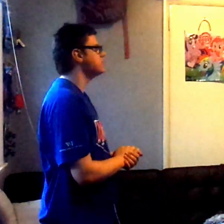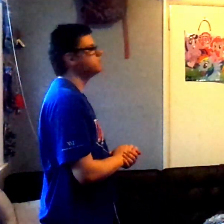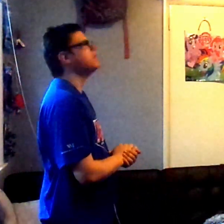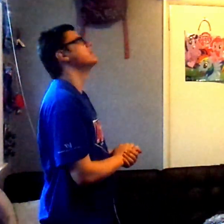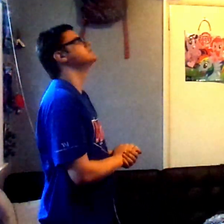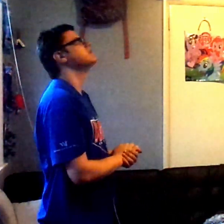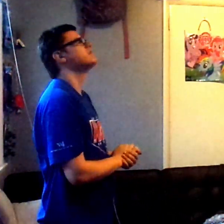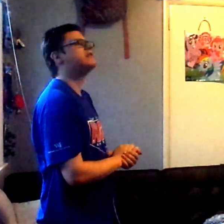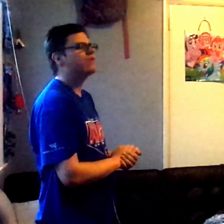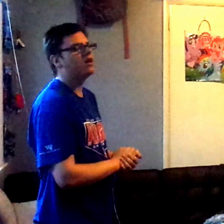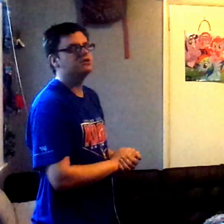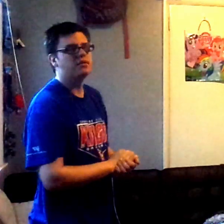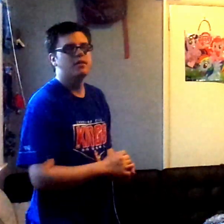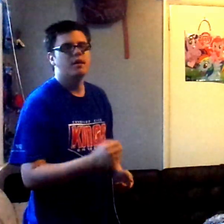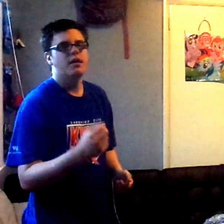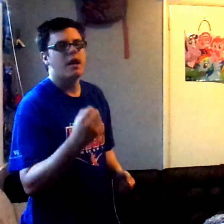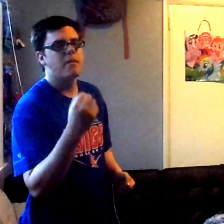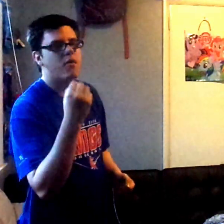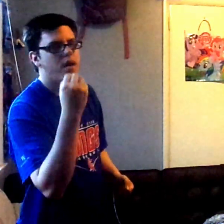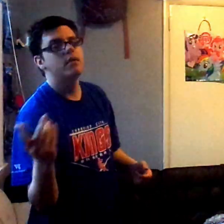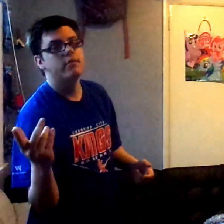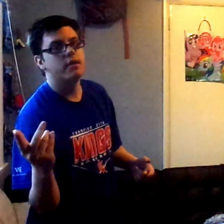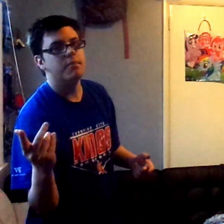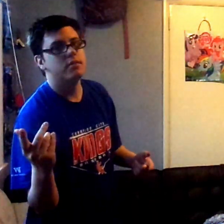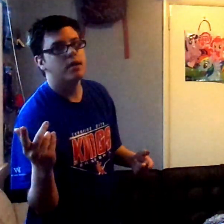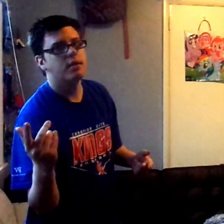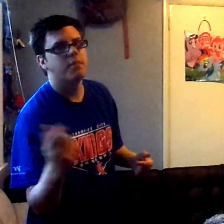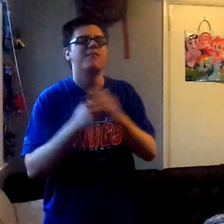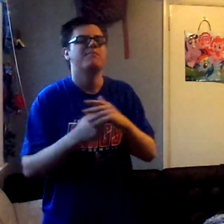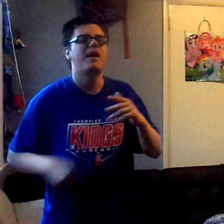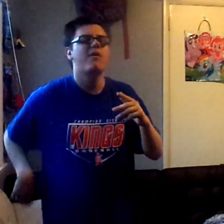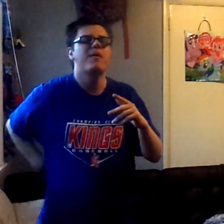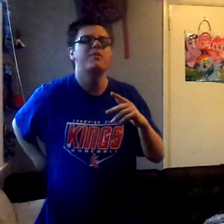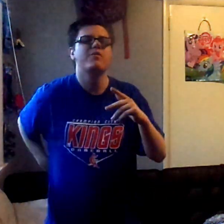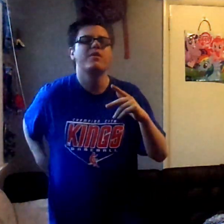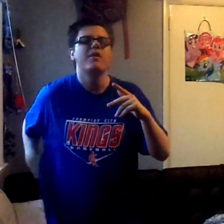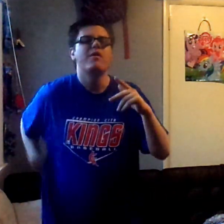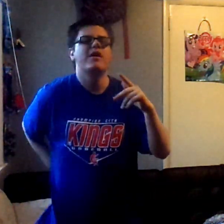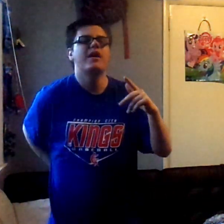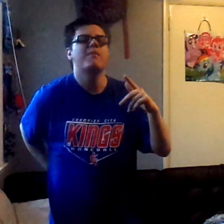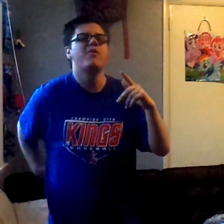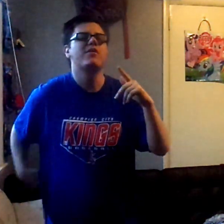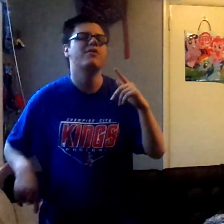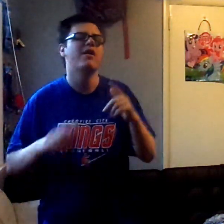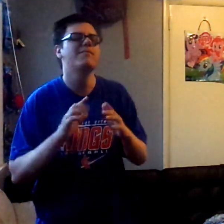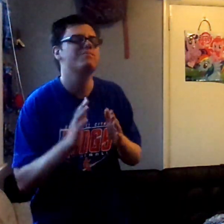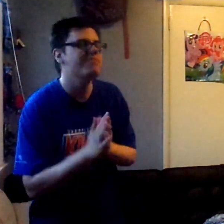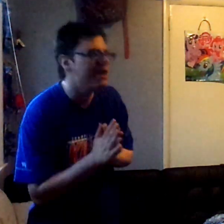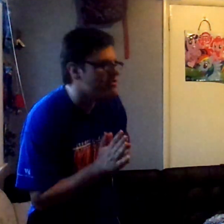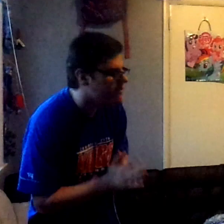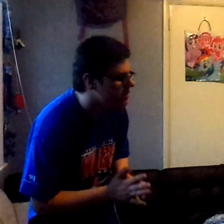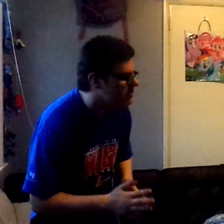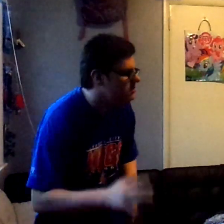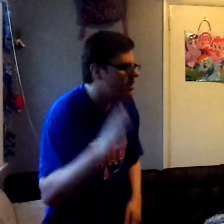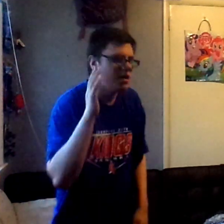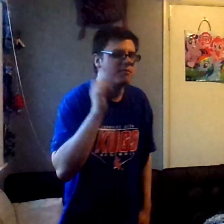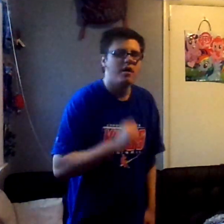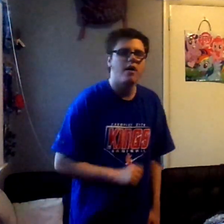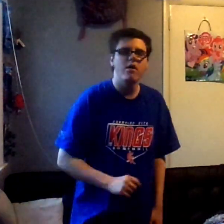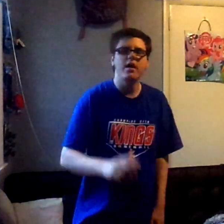so much. Thank you guys for watching. And by the flip that like button. By the way, I'll be the root. All right, now I'm working on many reviews. By the way,